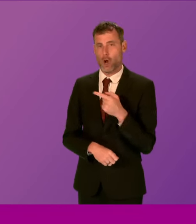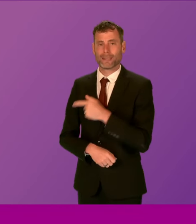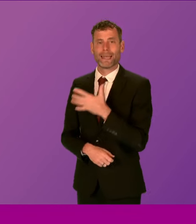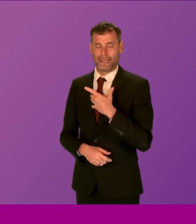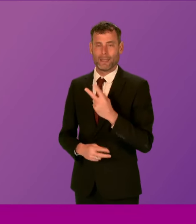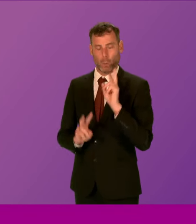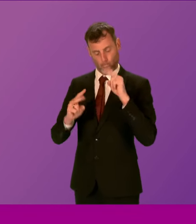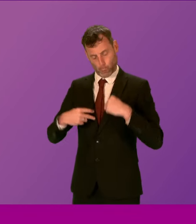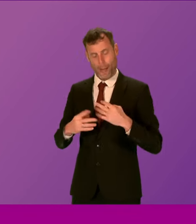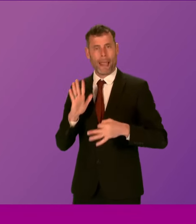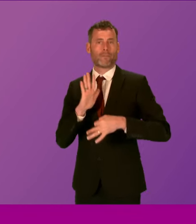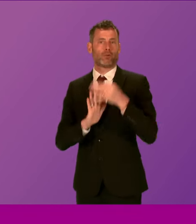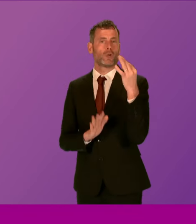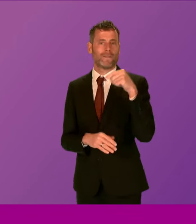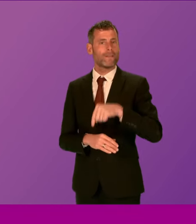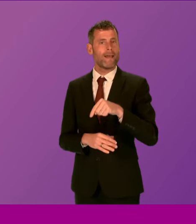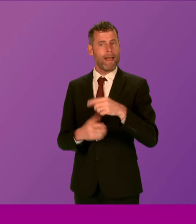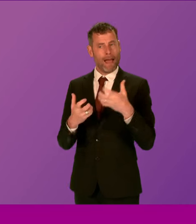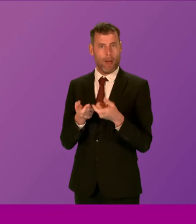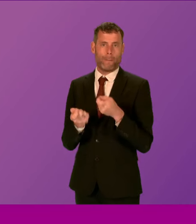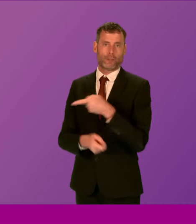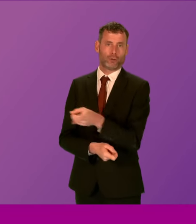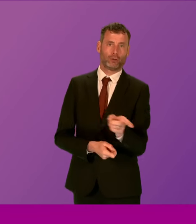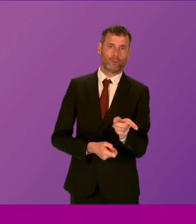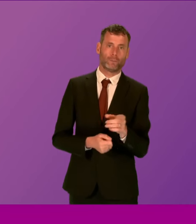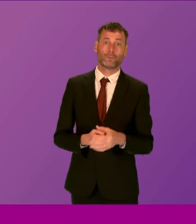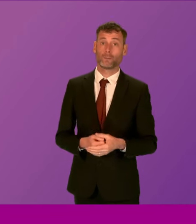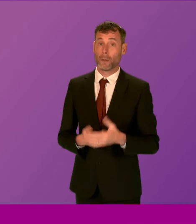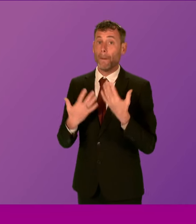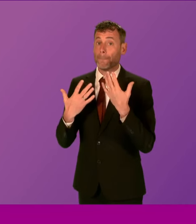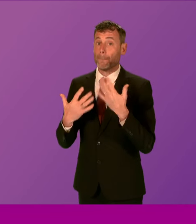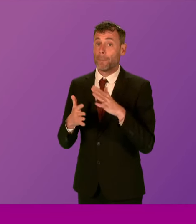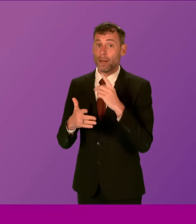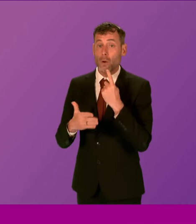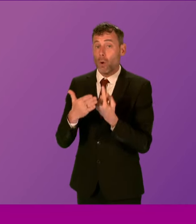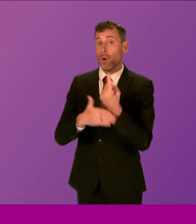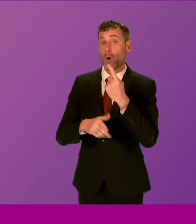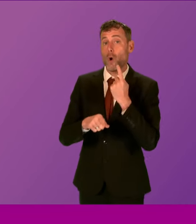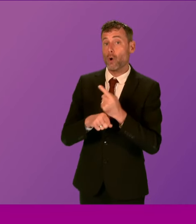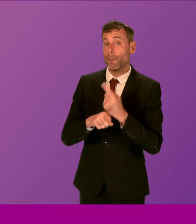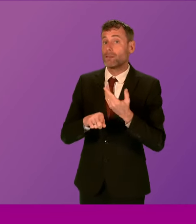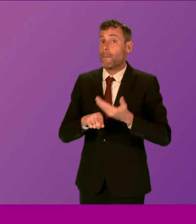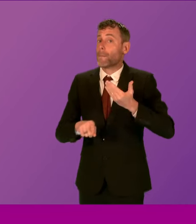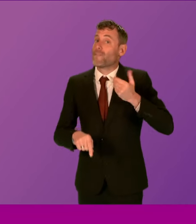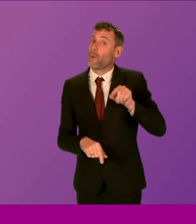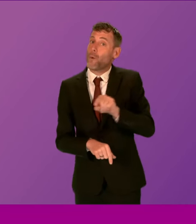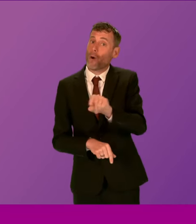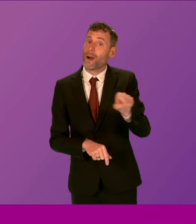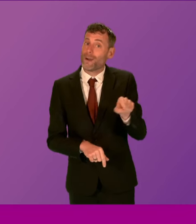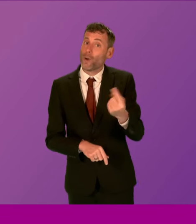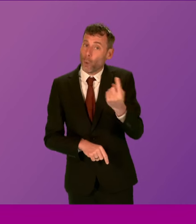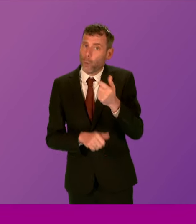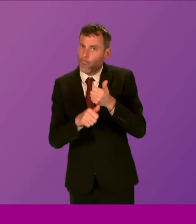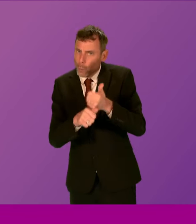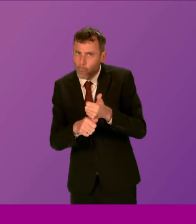That goes almost without saying. But I have seen some comments in the past from those organisations who work tirelessly